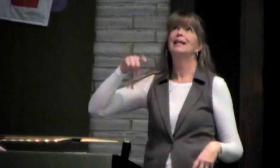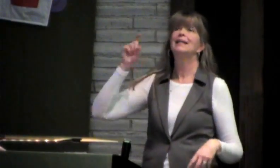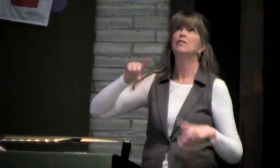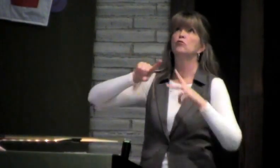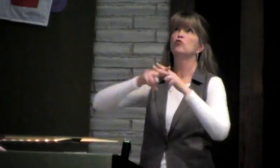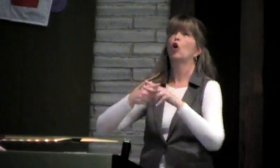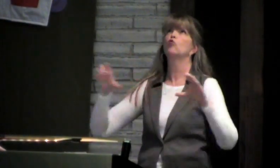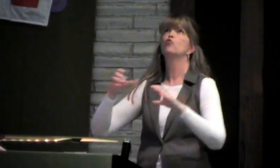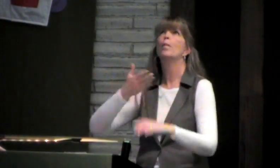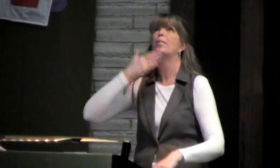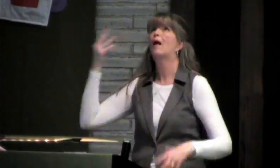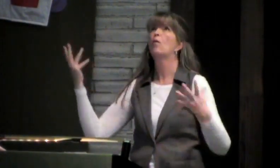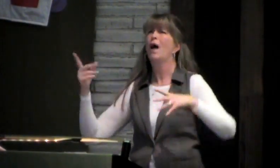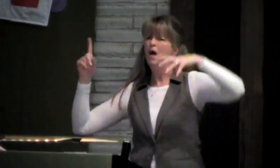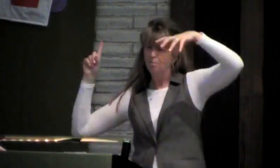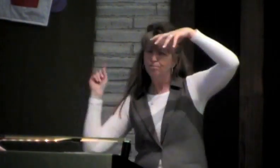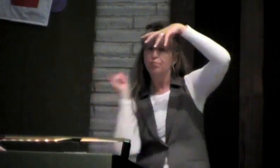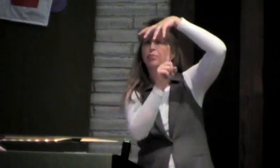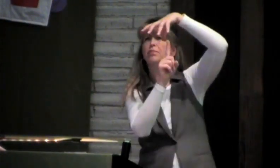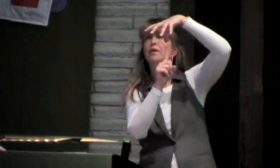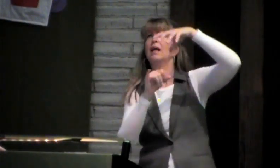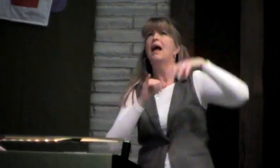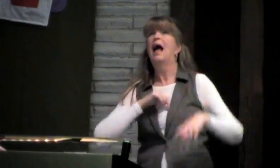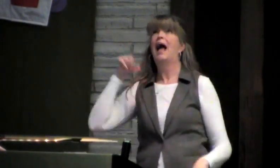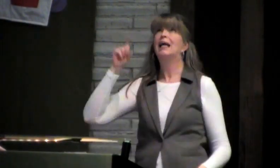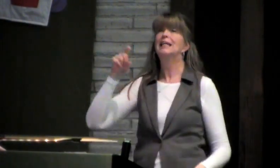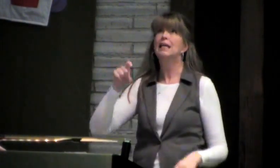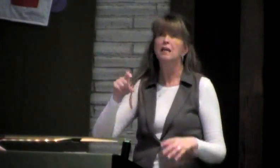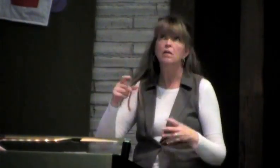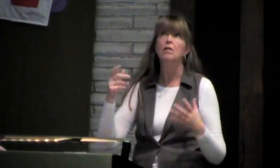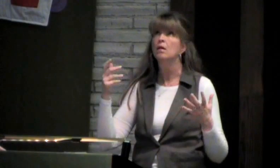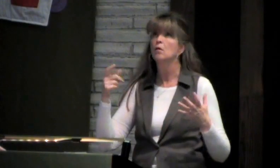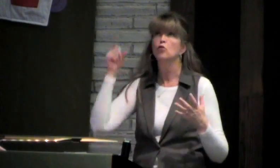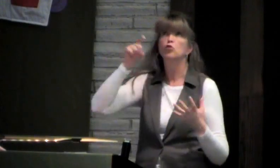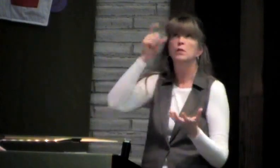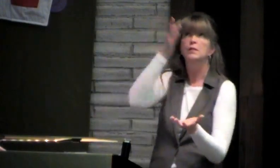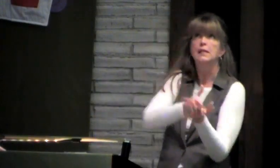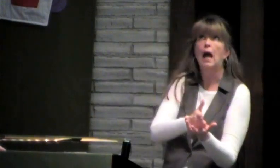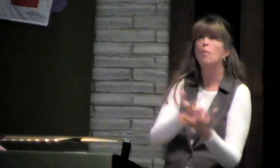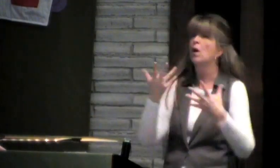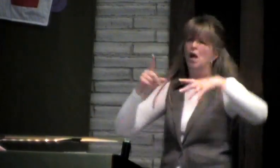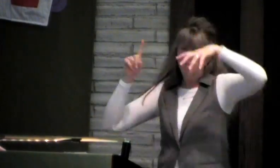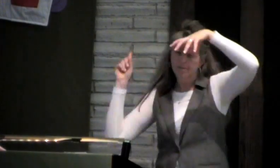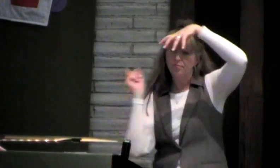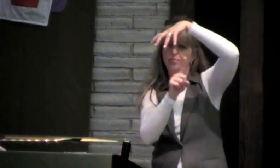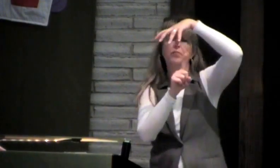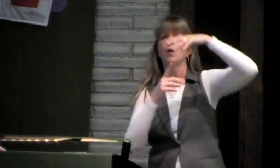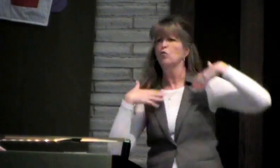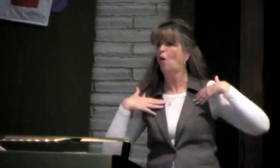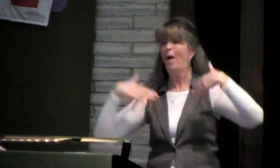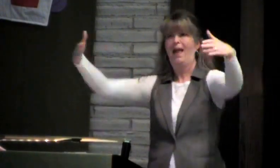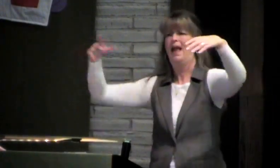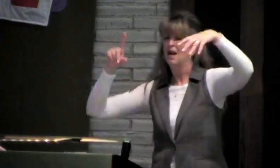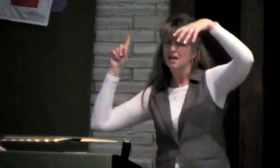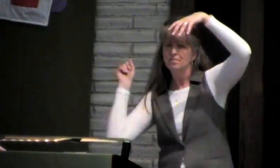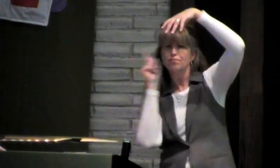happy to be standing under your spotlight. I know what I need to do better. Show me what I need. What I need to stop,